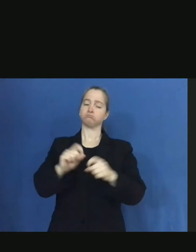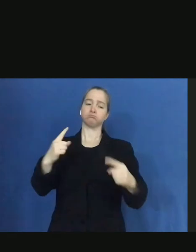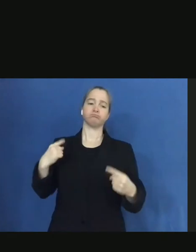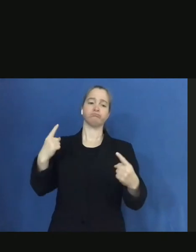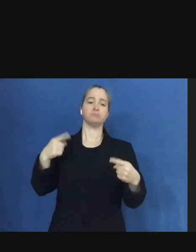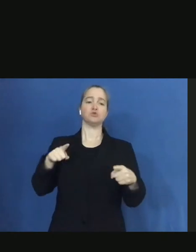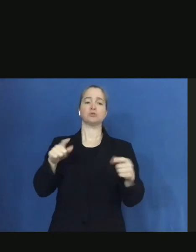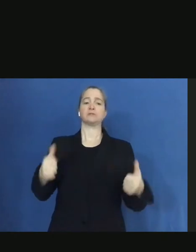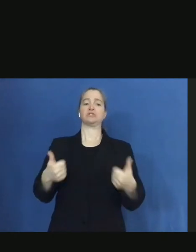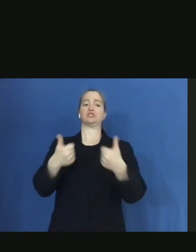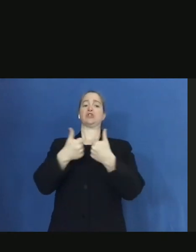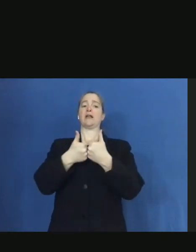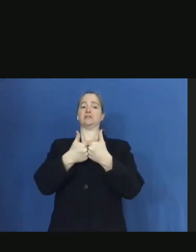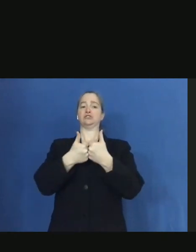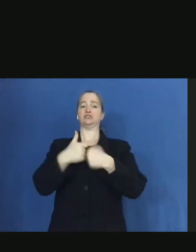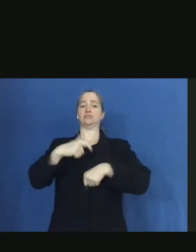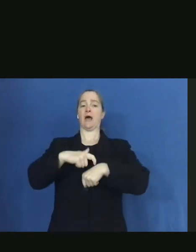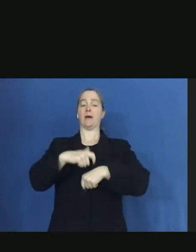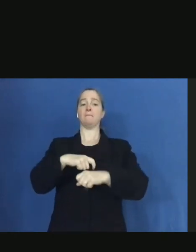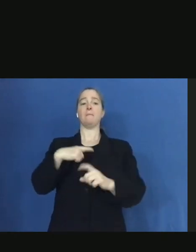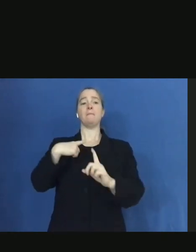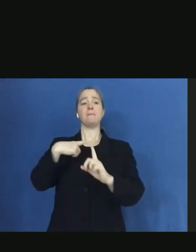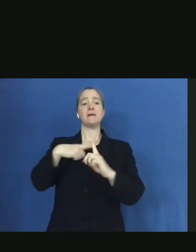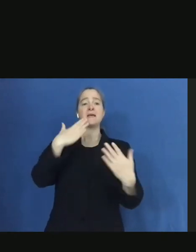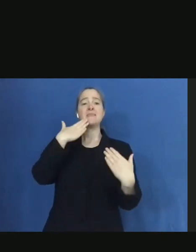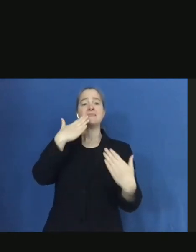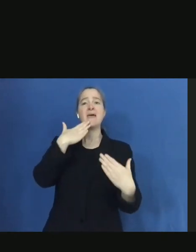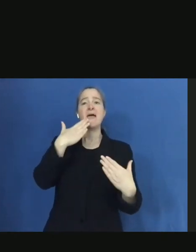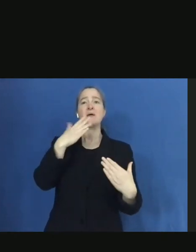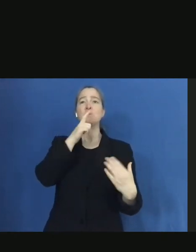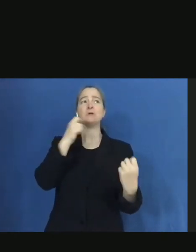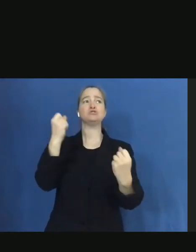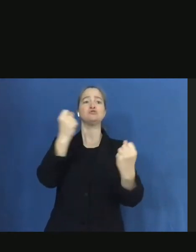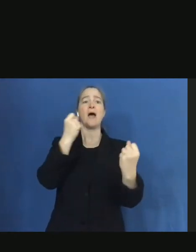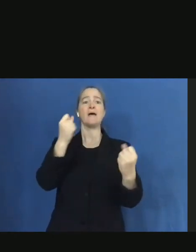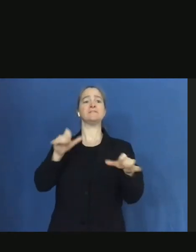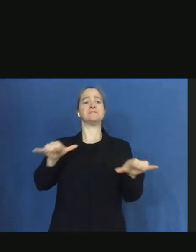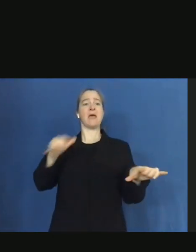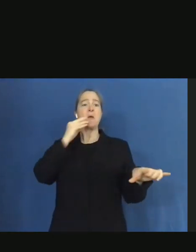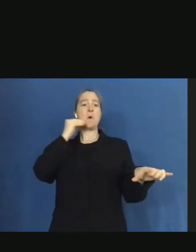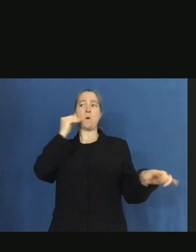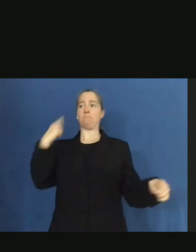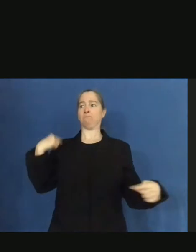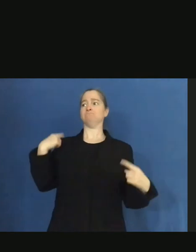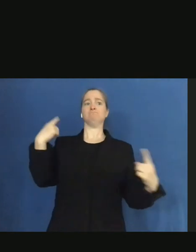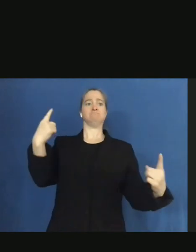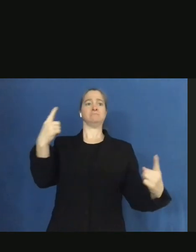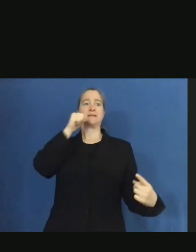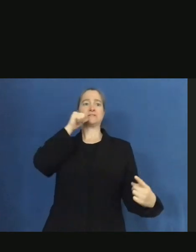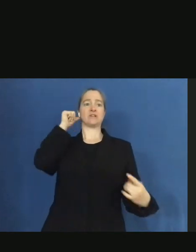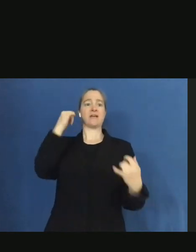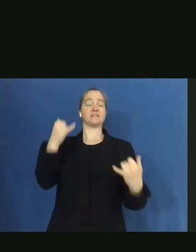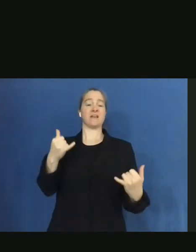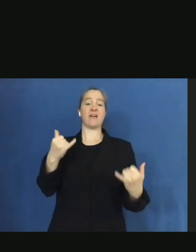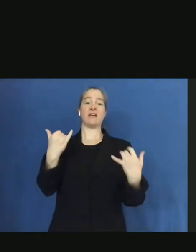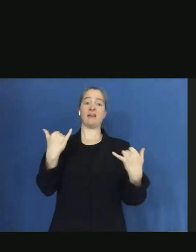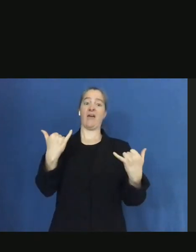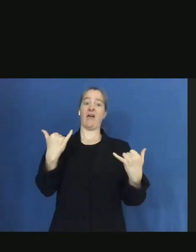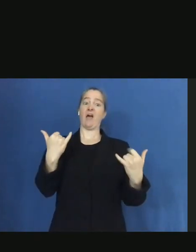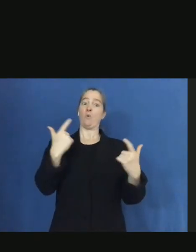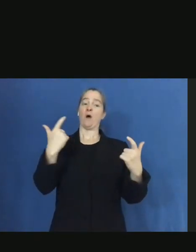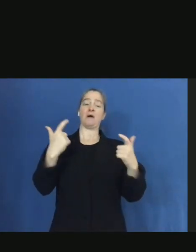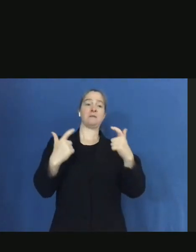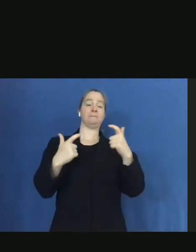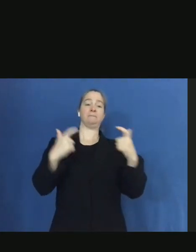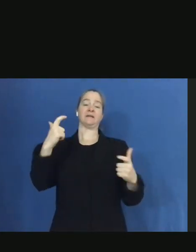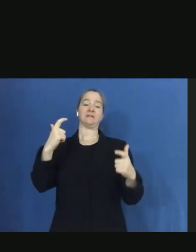drivers who have stayed off the roads both yesterday and today. For we're in the middle of one of the most impactful statewide storm events we've had in